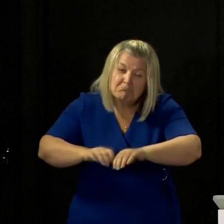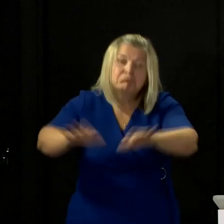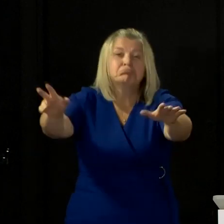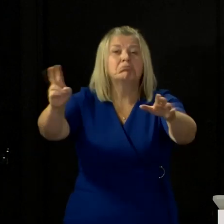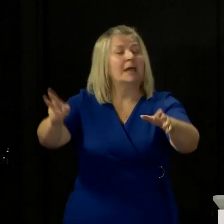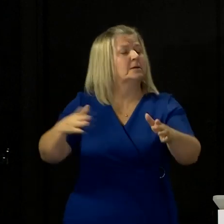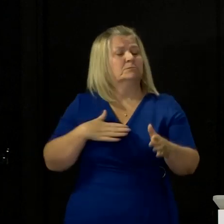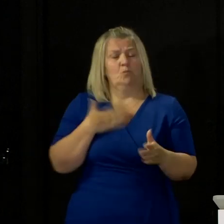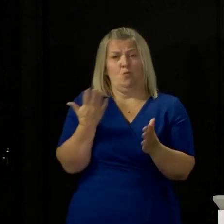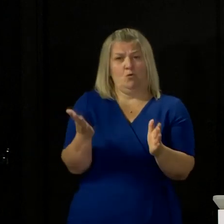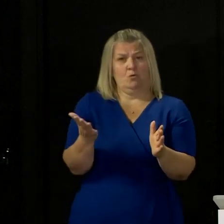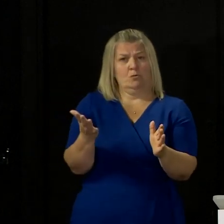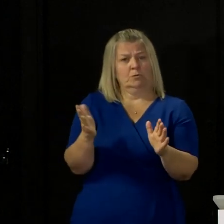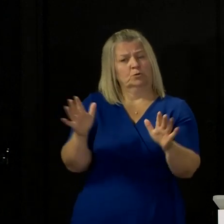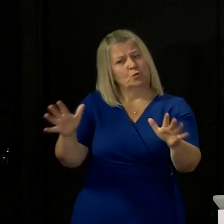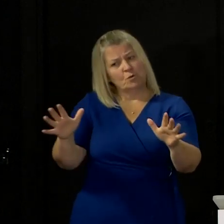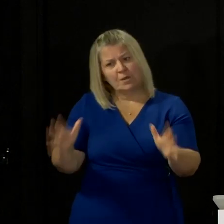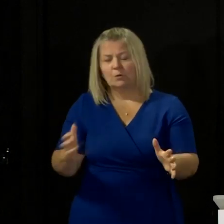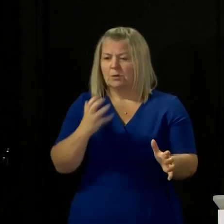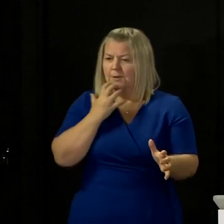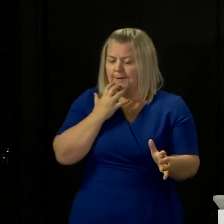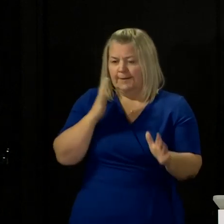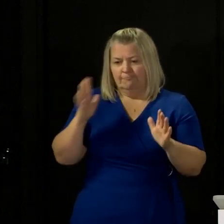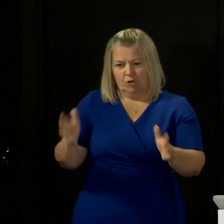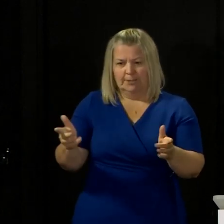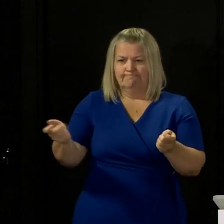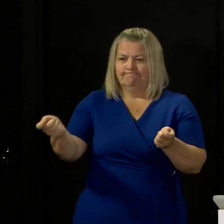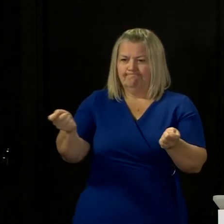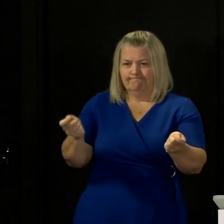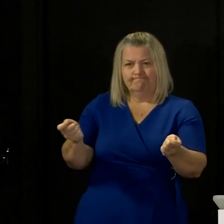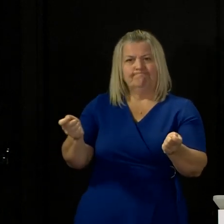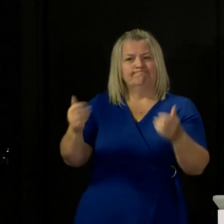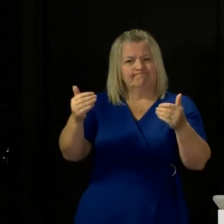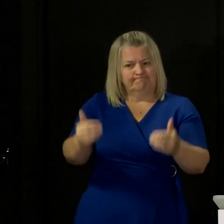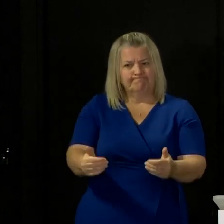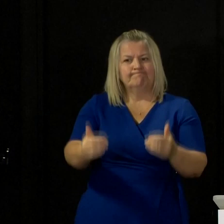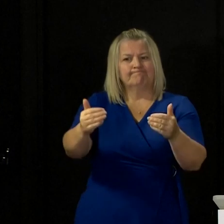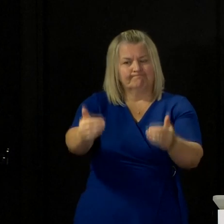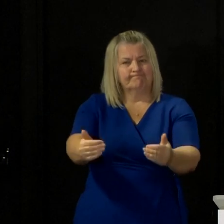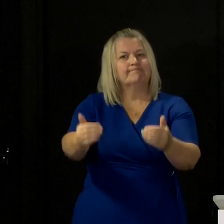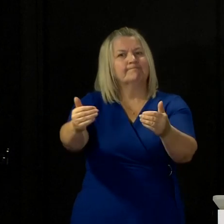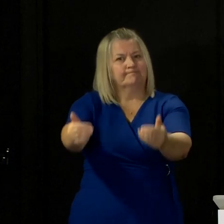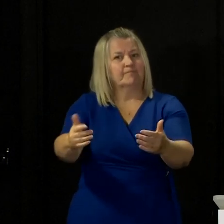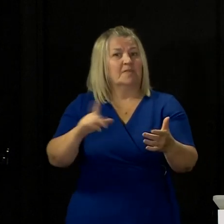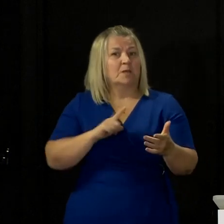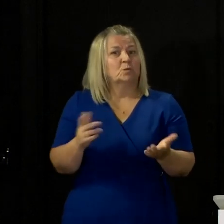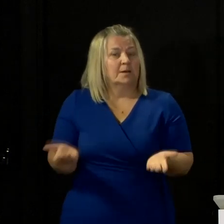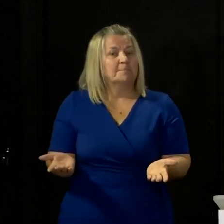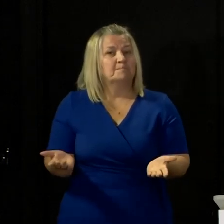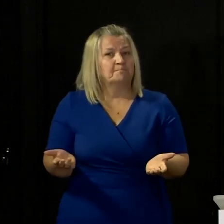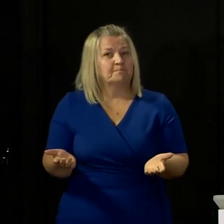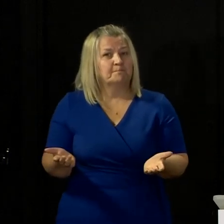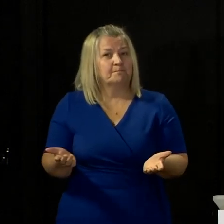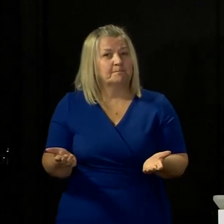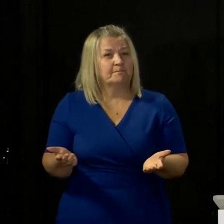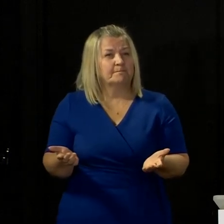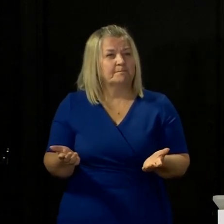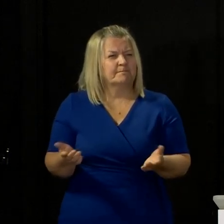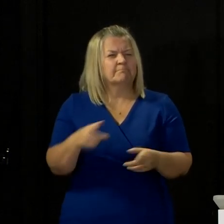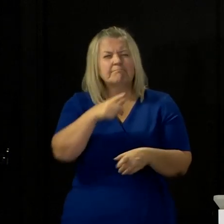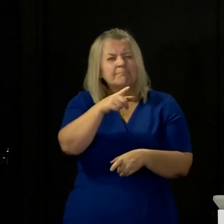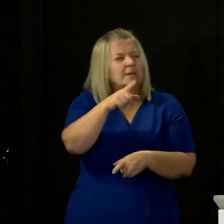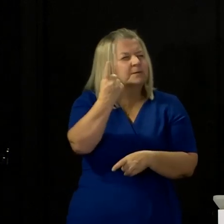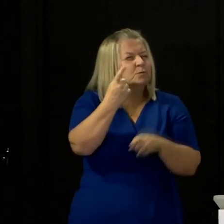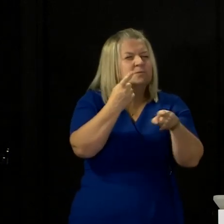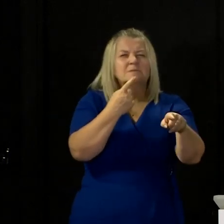take these steps with the care and caution that we have done so far. And I would ask people to think, you're going back to, I think, Sev Carell's point